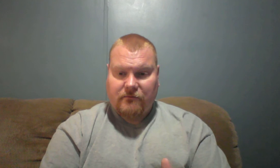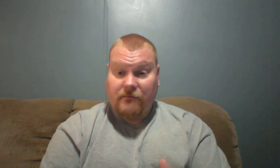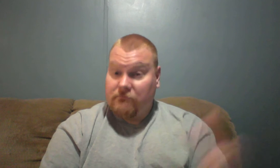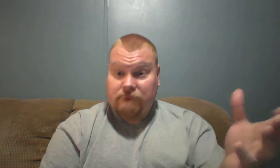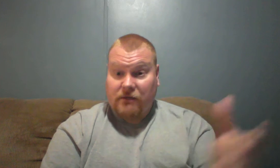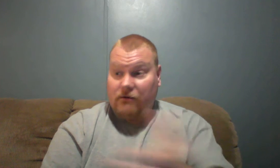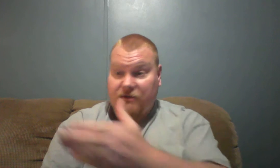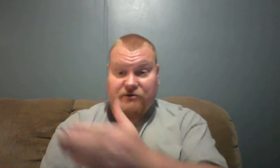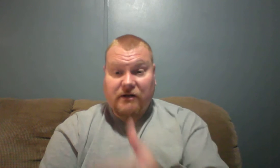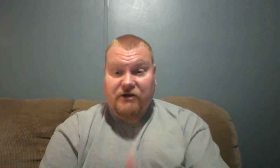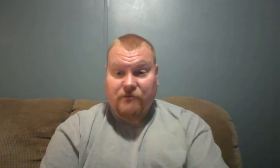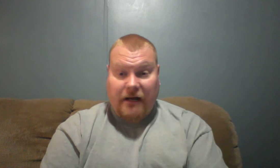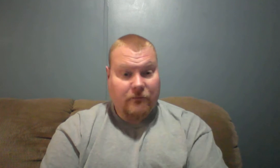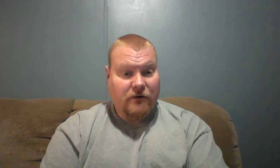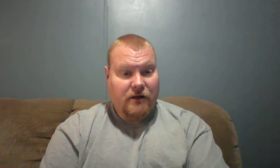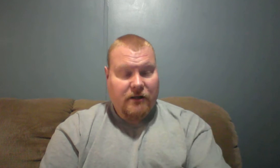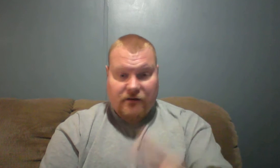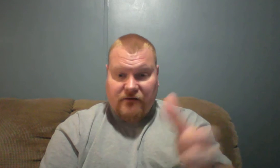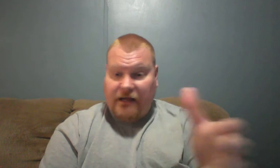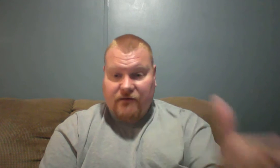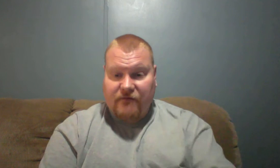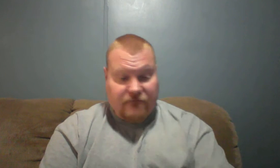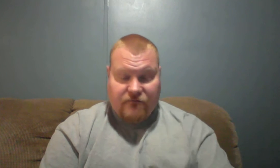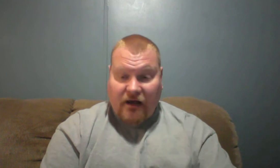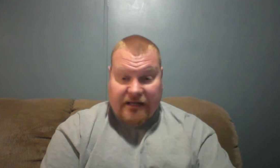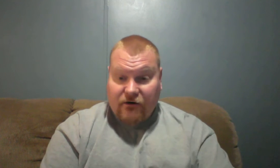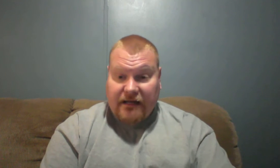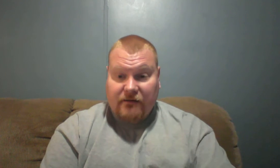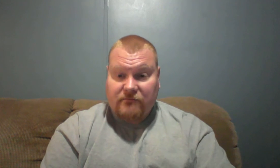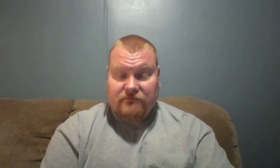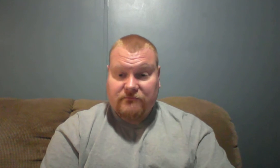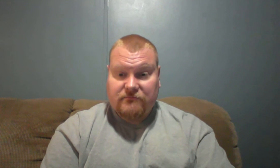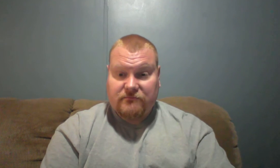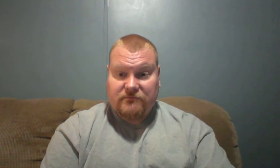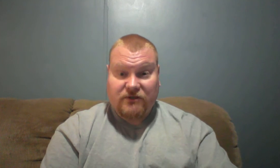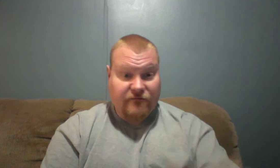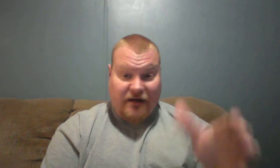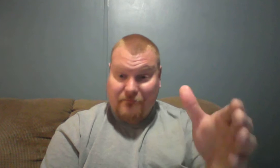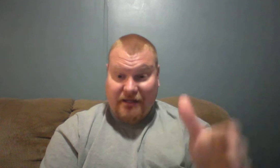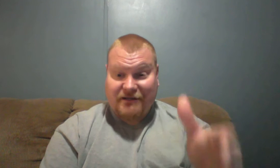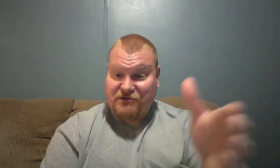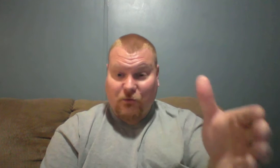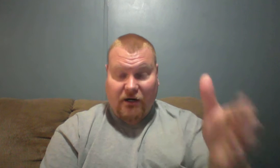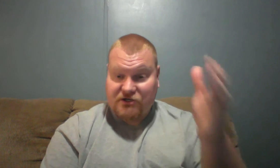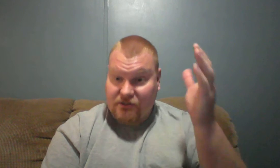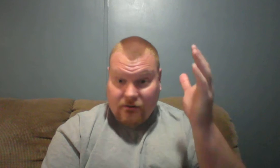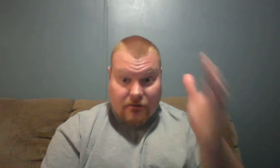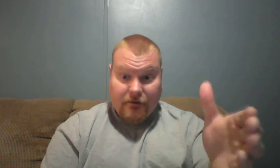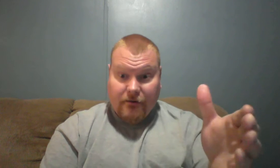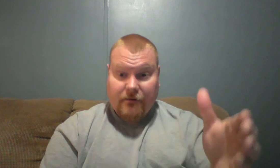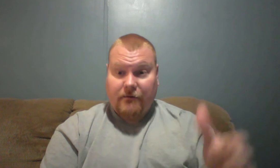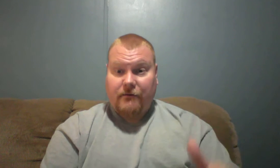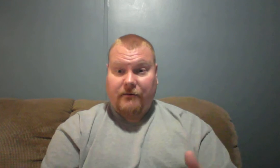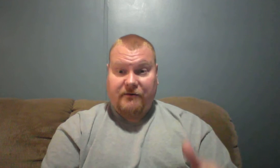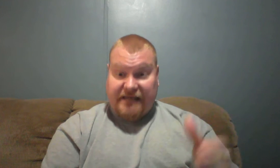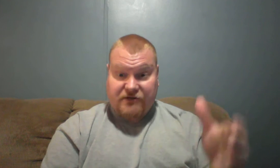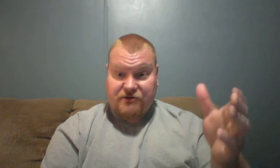You know, you still got your Bible. If you've got internet you've got means to watch teachers and